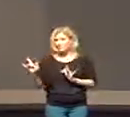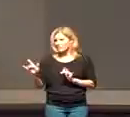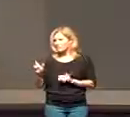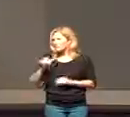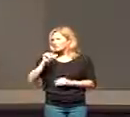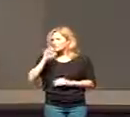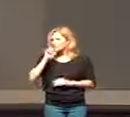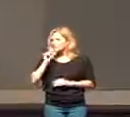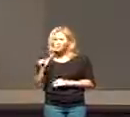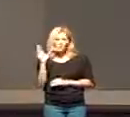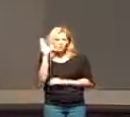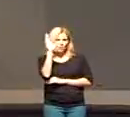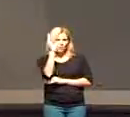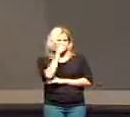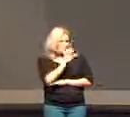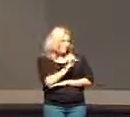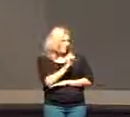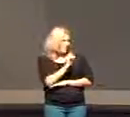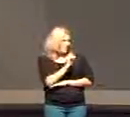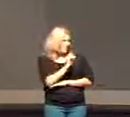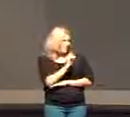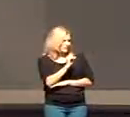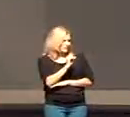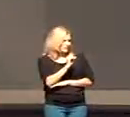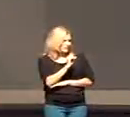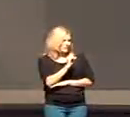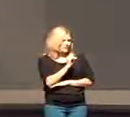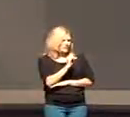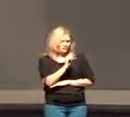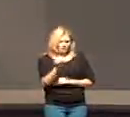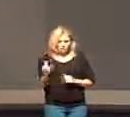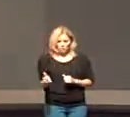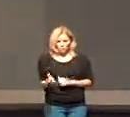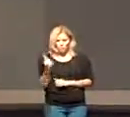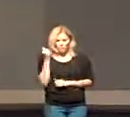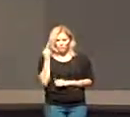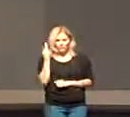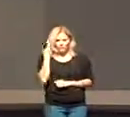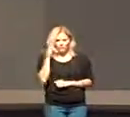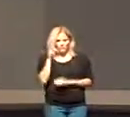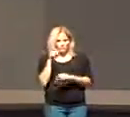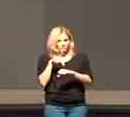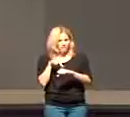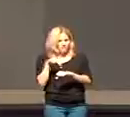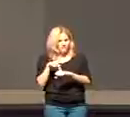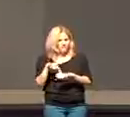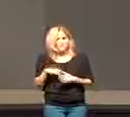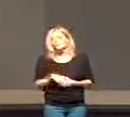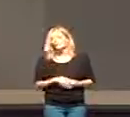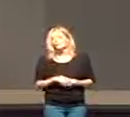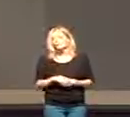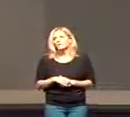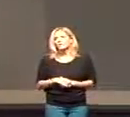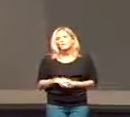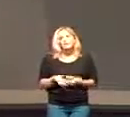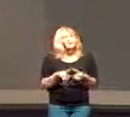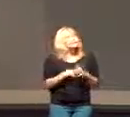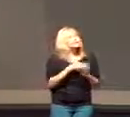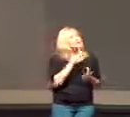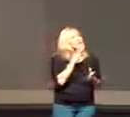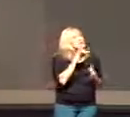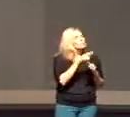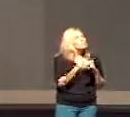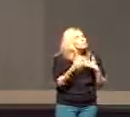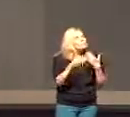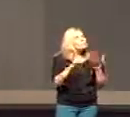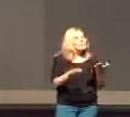Don't miss Jesus' scathing rebuke of Peter. Jesus began to talk about